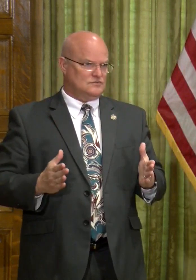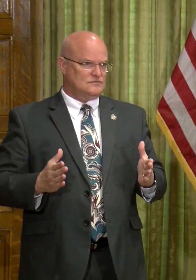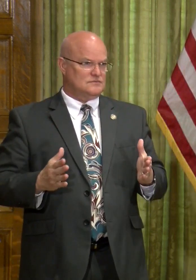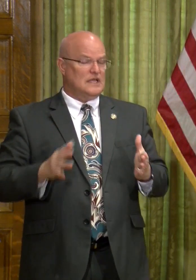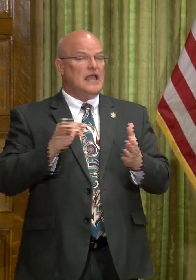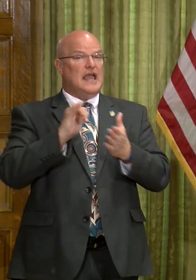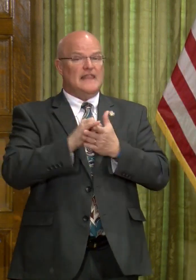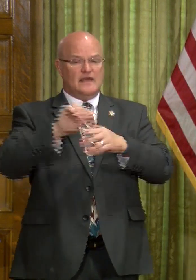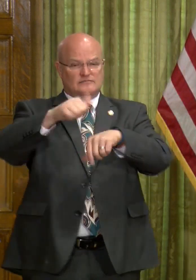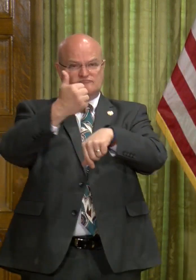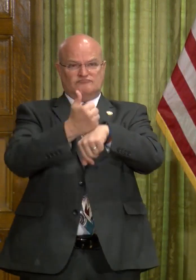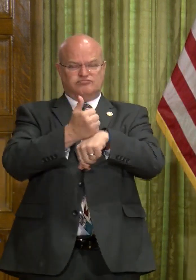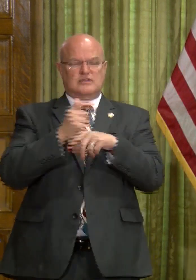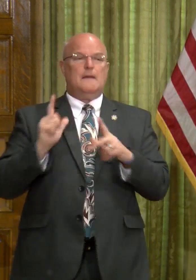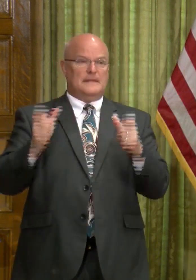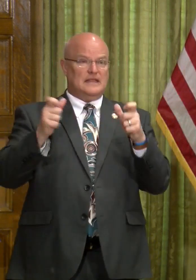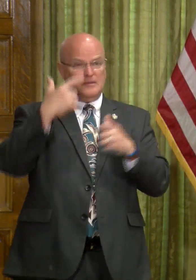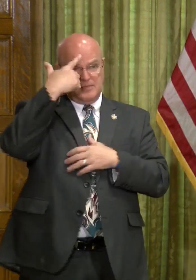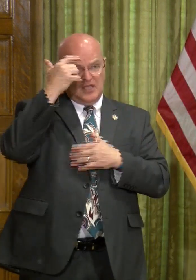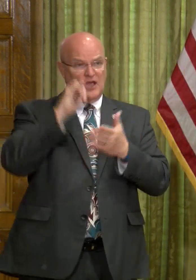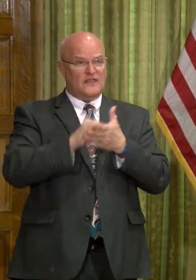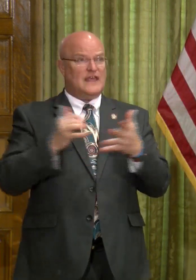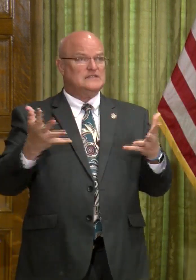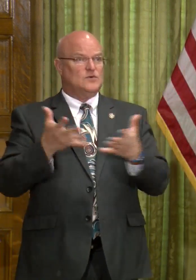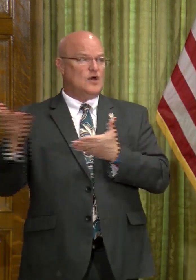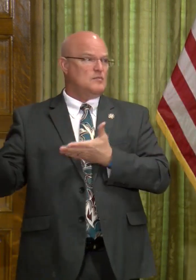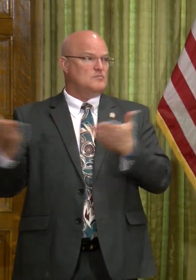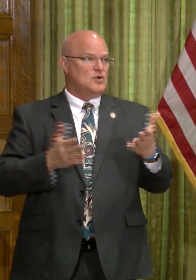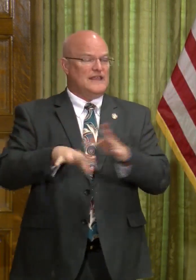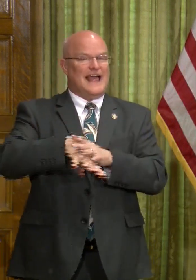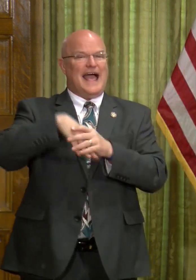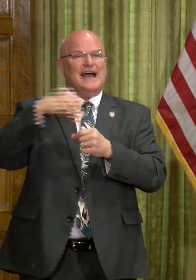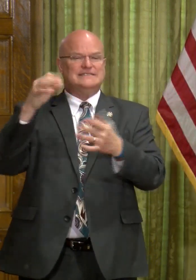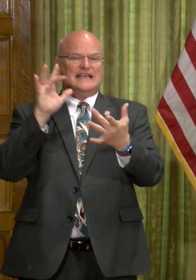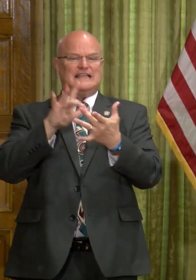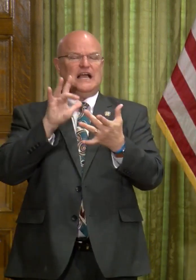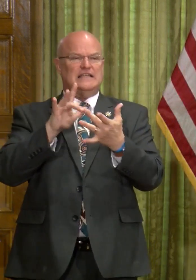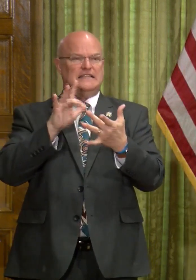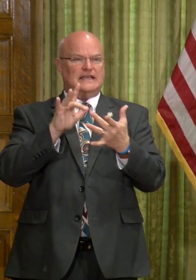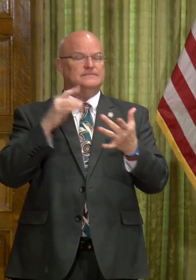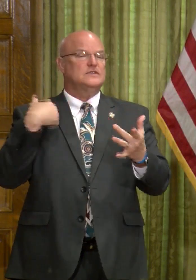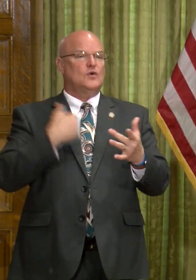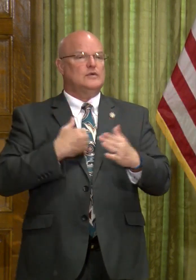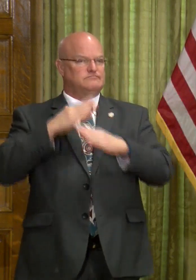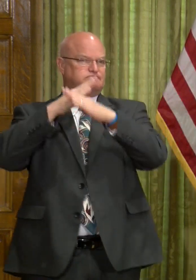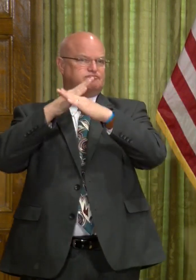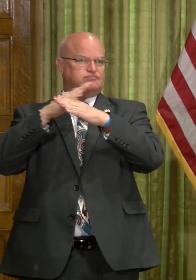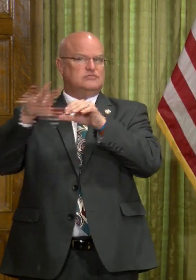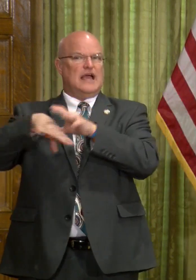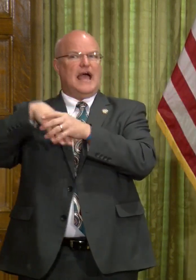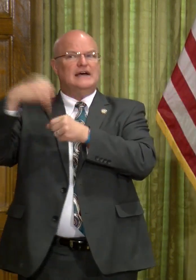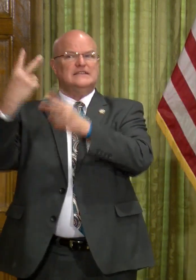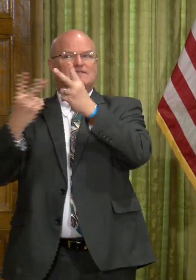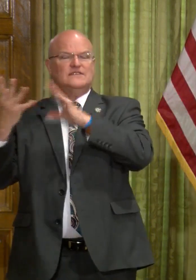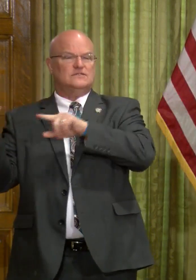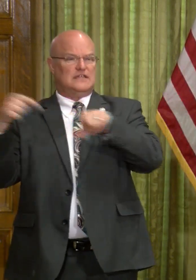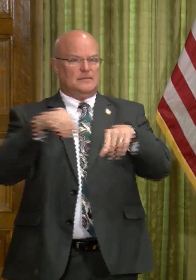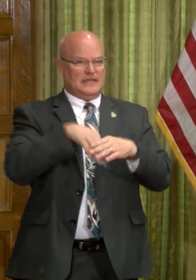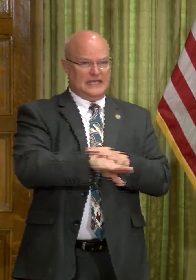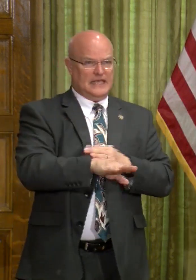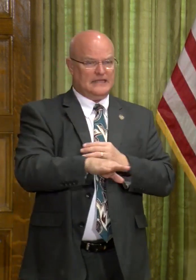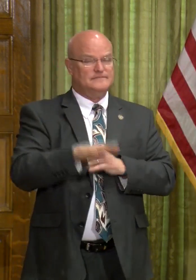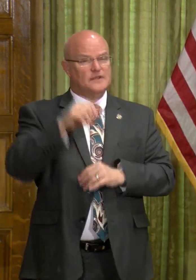that was put into place immediately because that's what brings the outside contact in. So we prohibited outside visitors coming in.